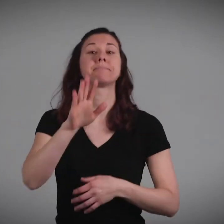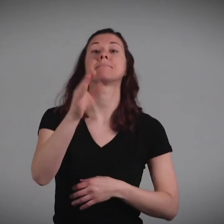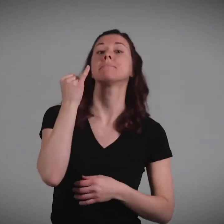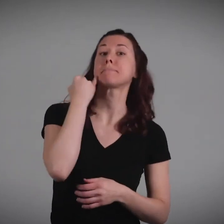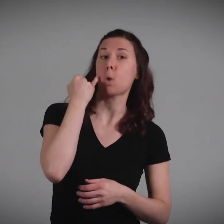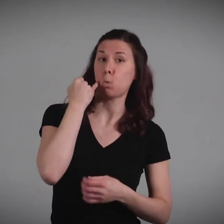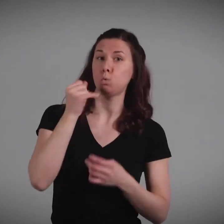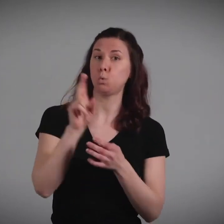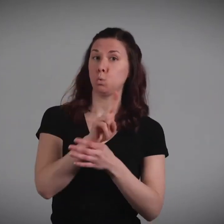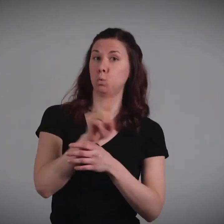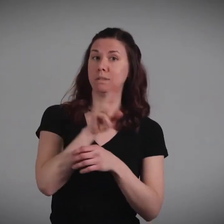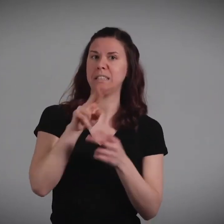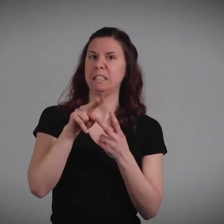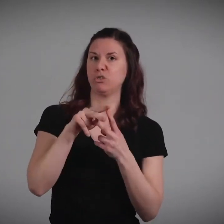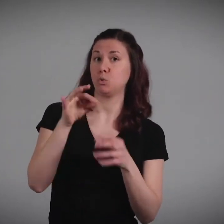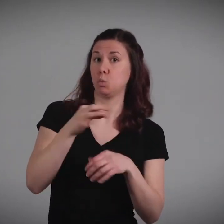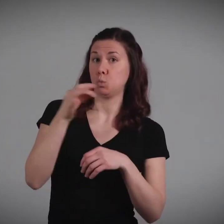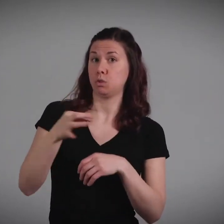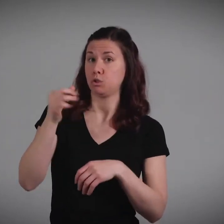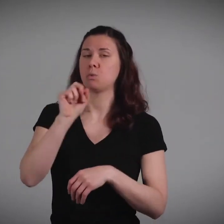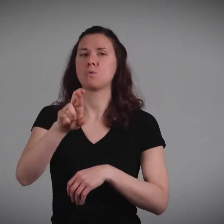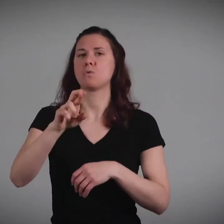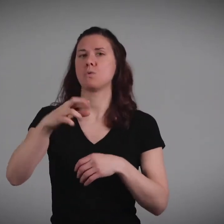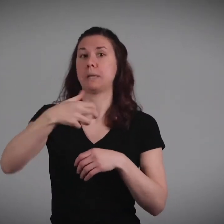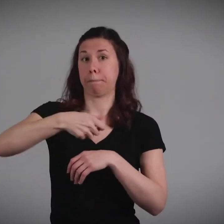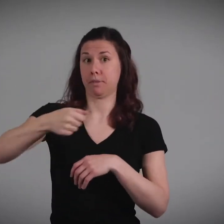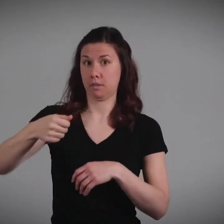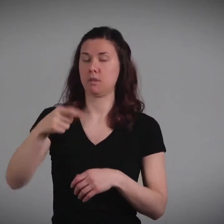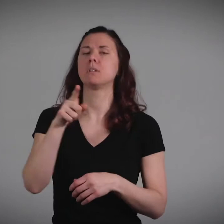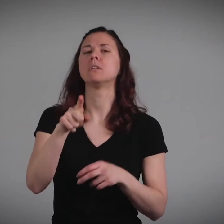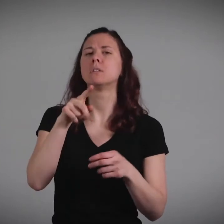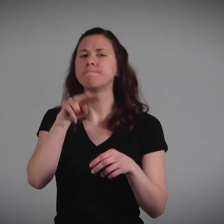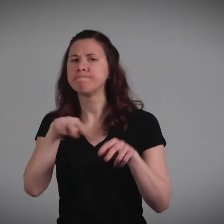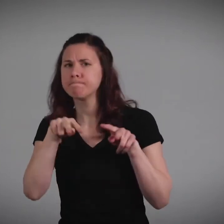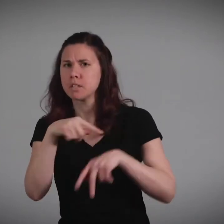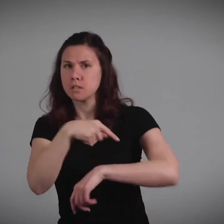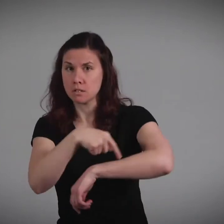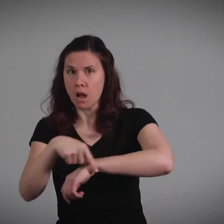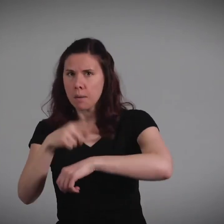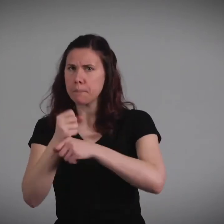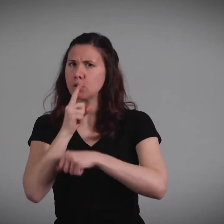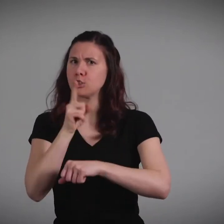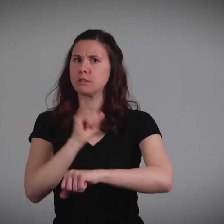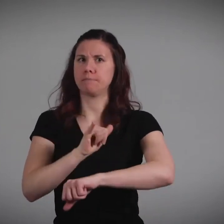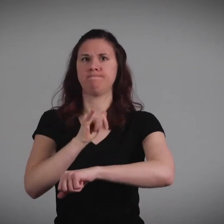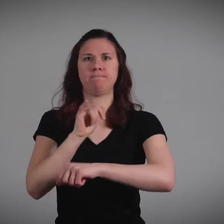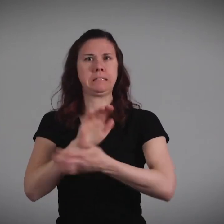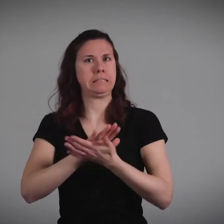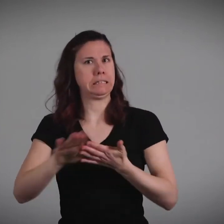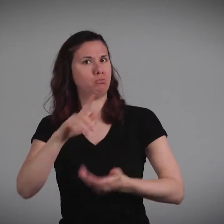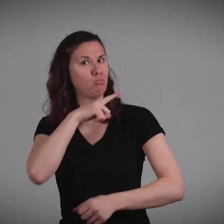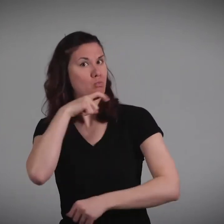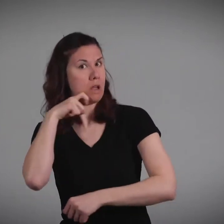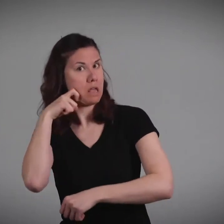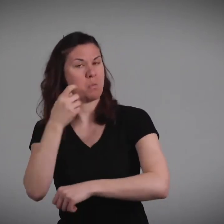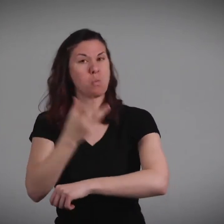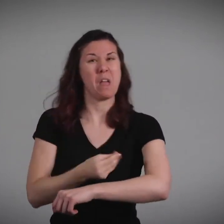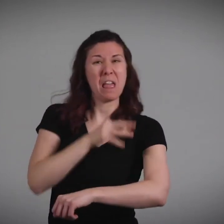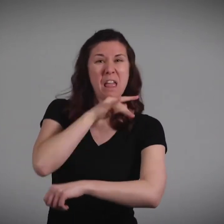Once you get home, if you got stitches or staples, you need to check often to make sure the wound isn't wet or dirty.